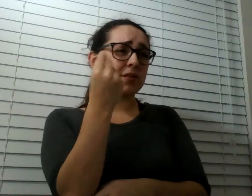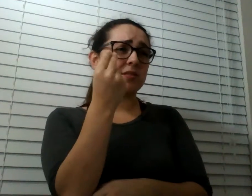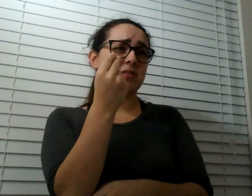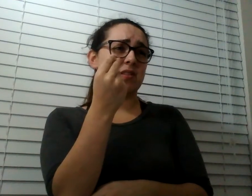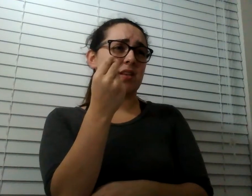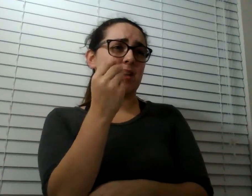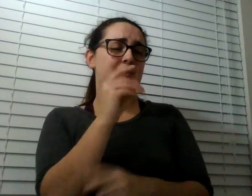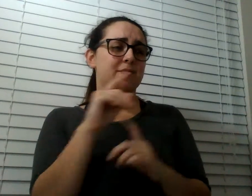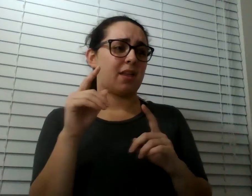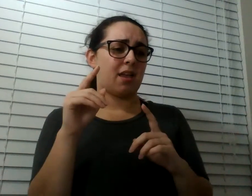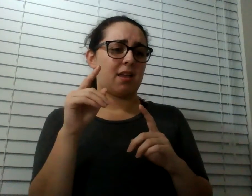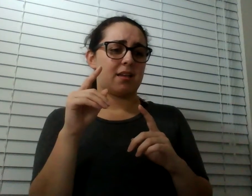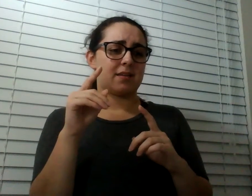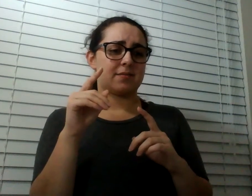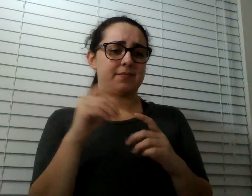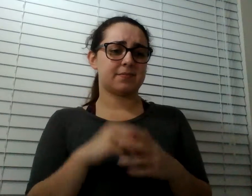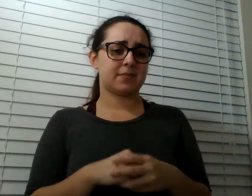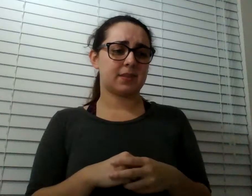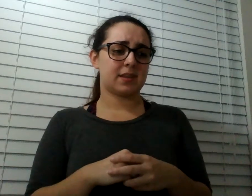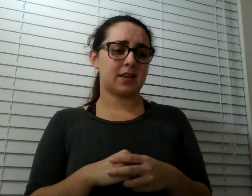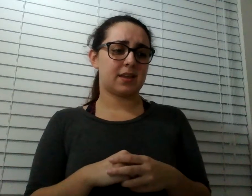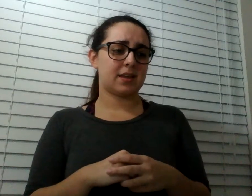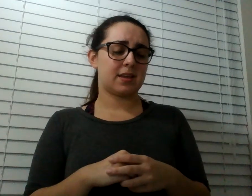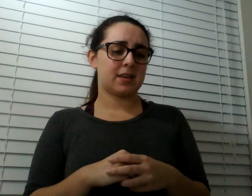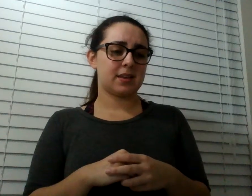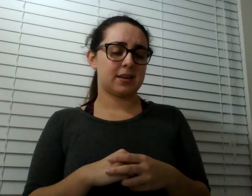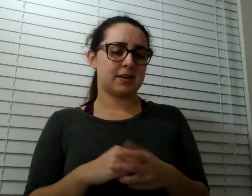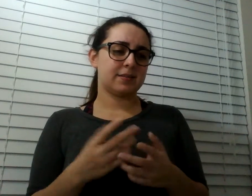is a different kind of sadness that I wasn't quite, Are you sad?